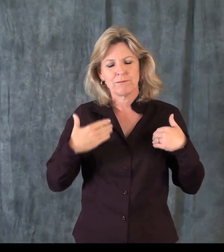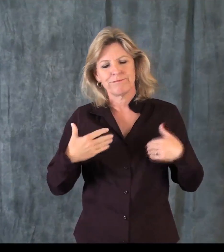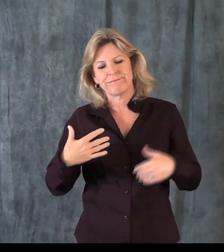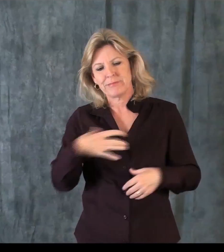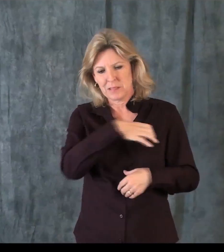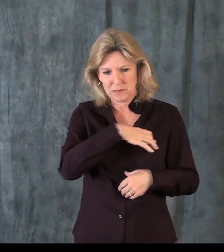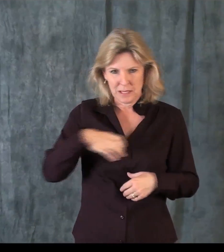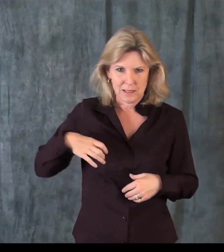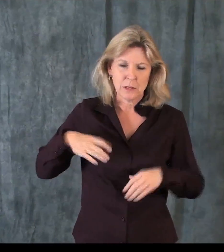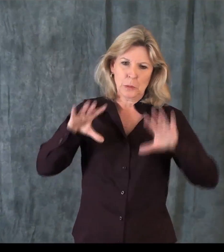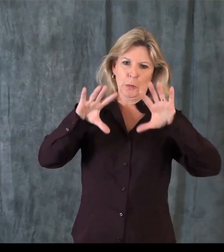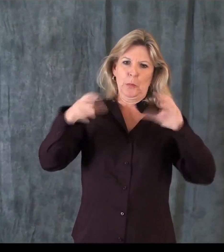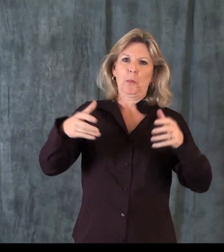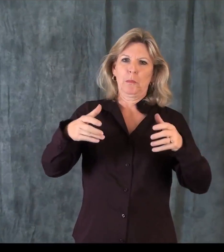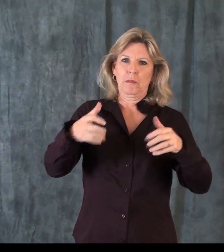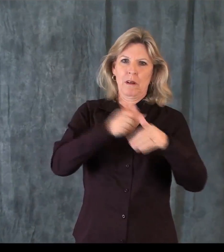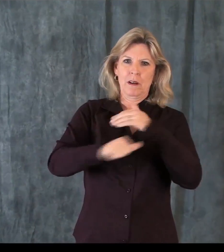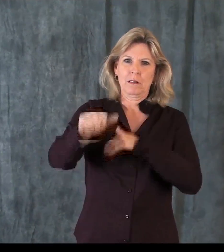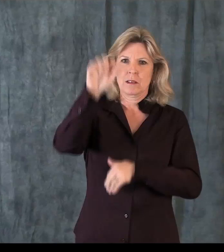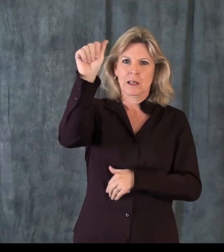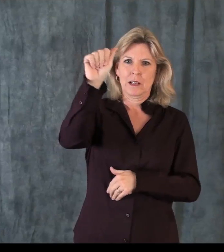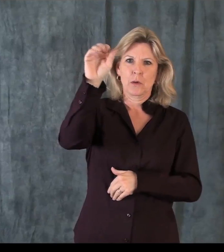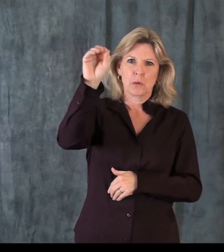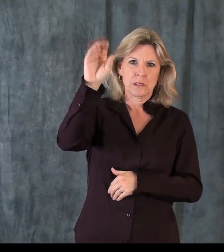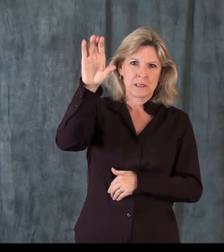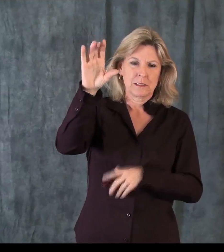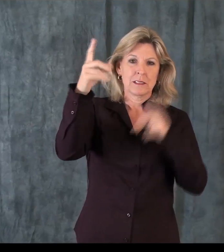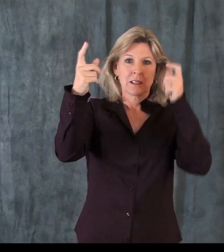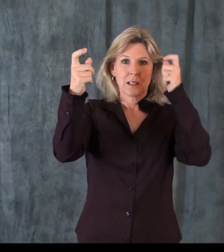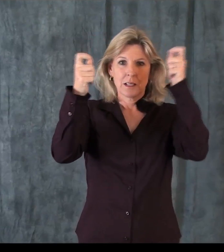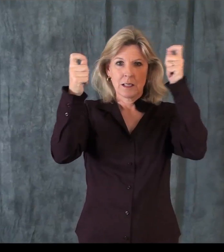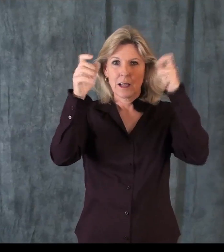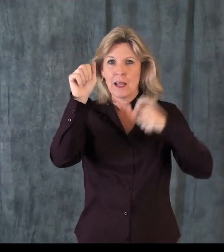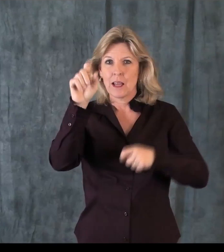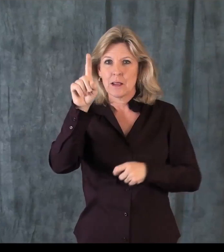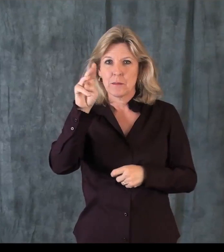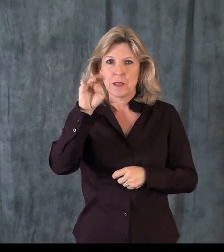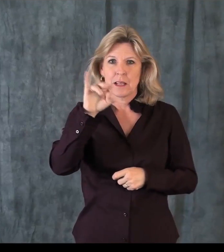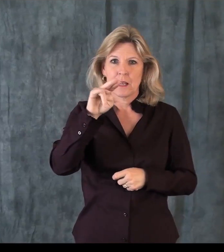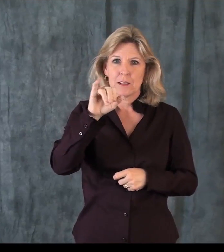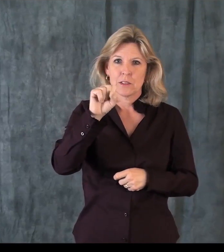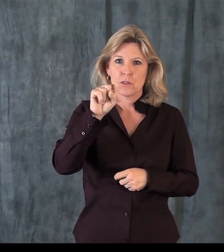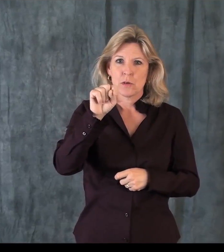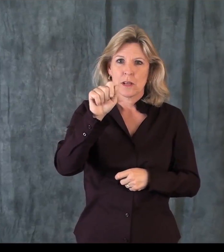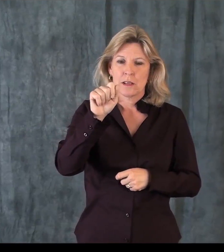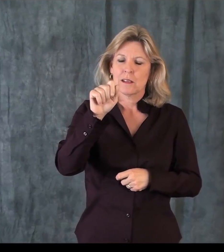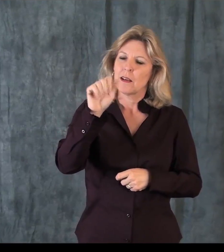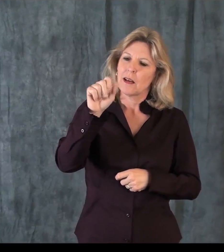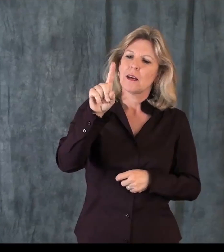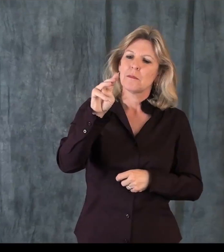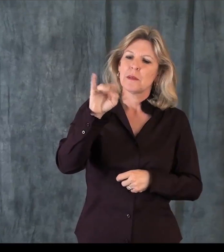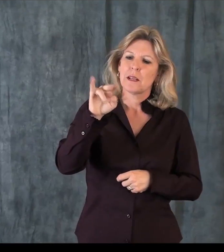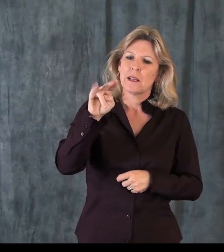And in the state of California, there is a committee that is formed as part of the Administrative